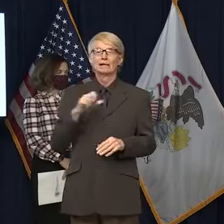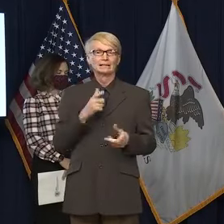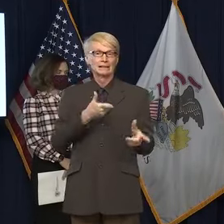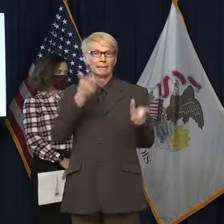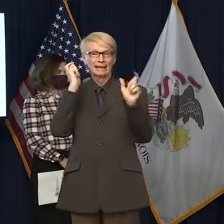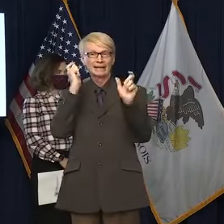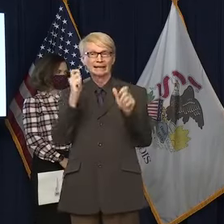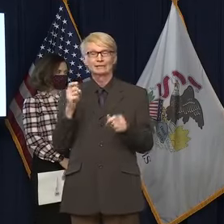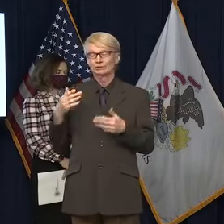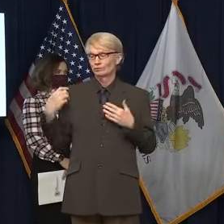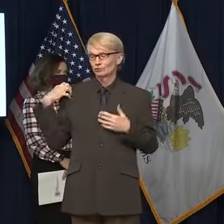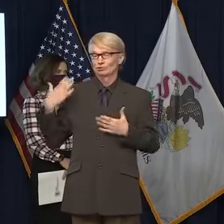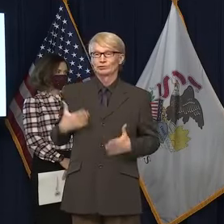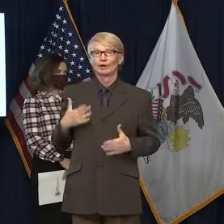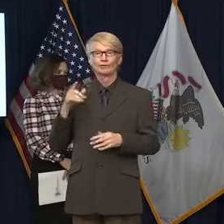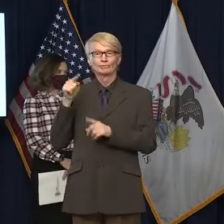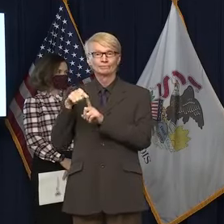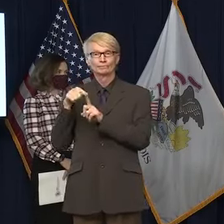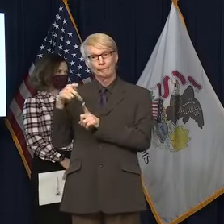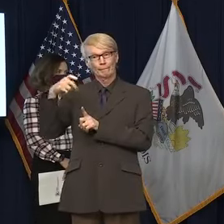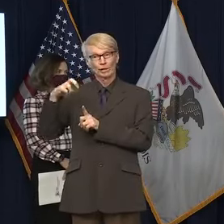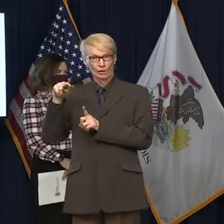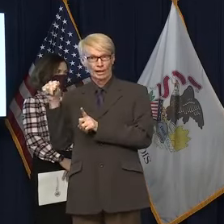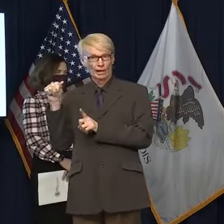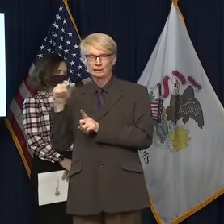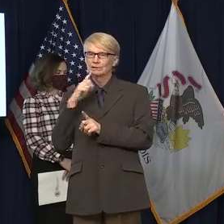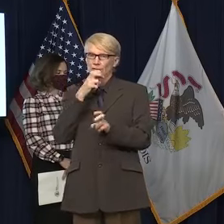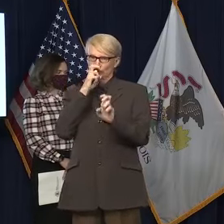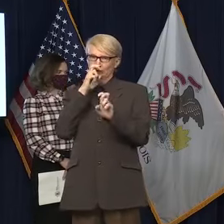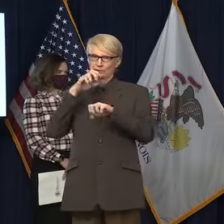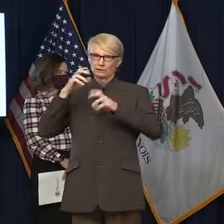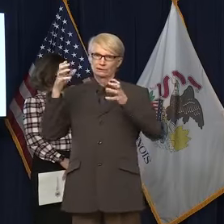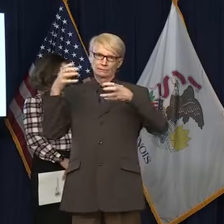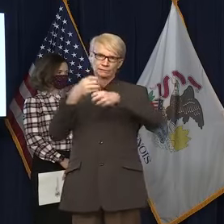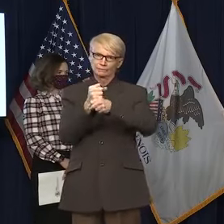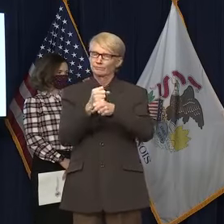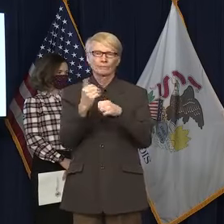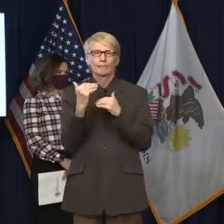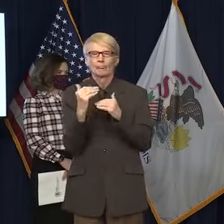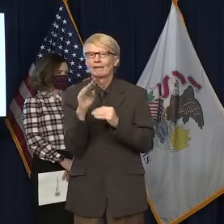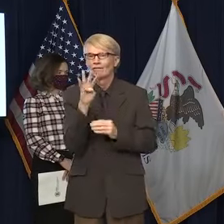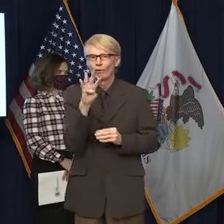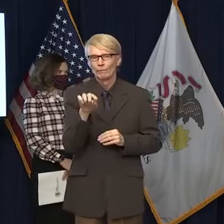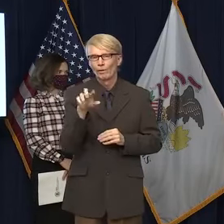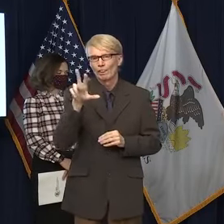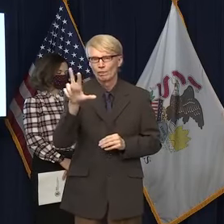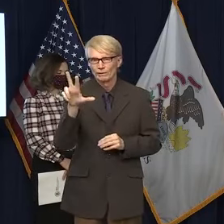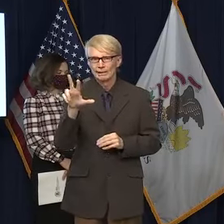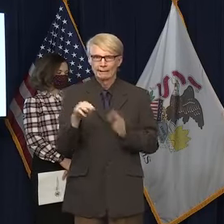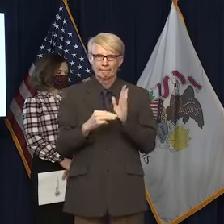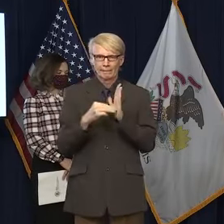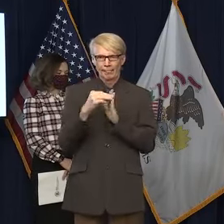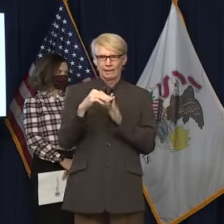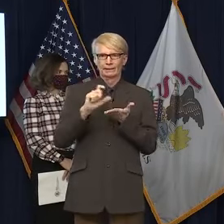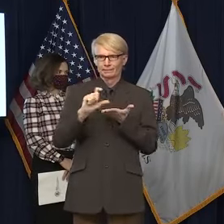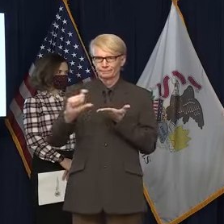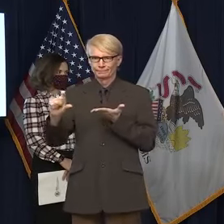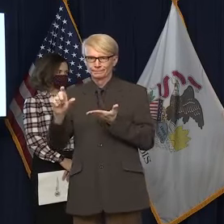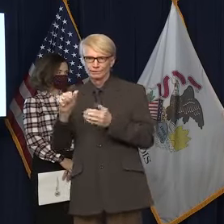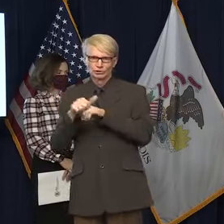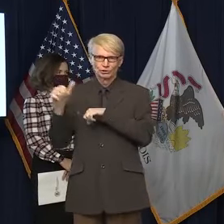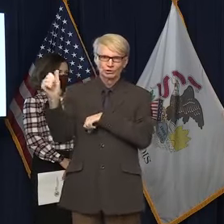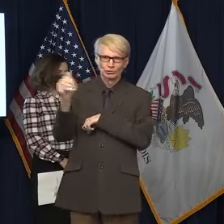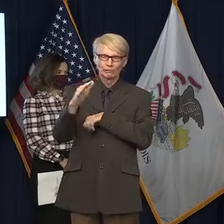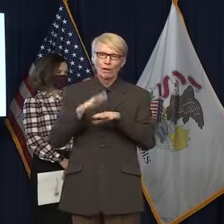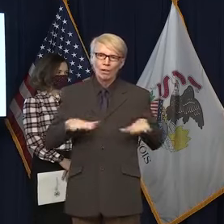that estimate was tightened significantly, down to 4.3 million doses shipped nationally